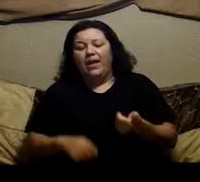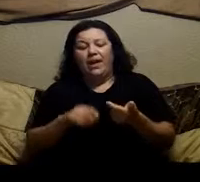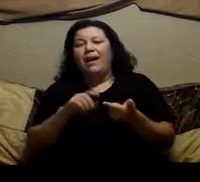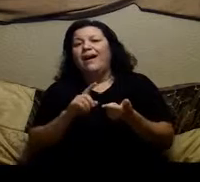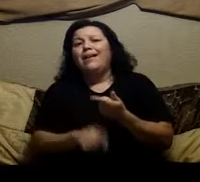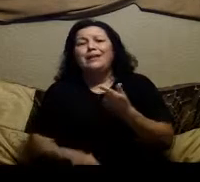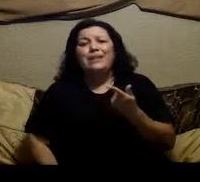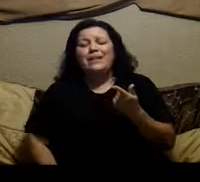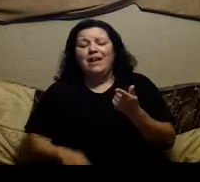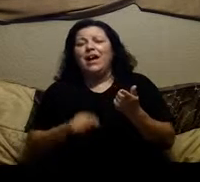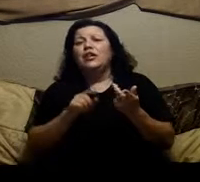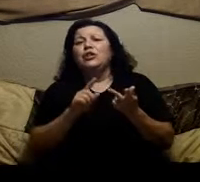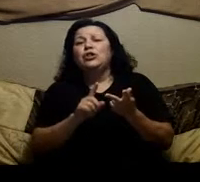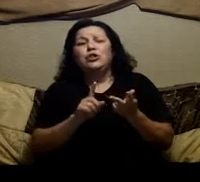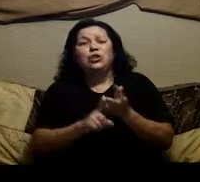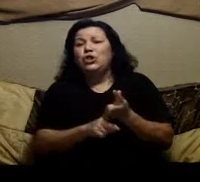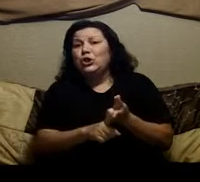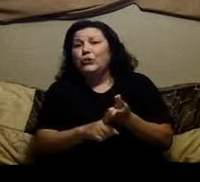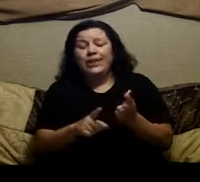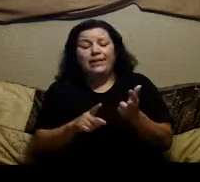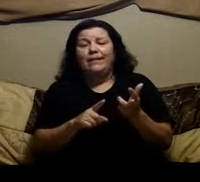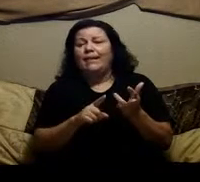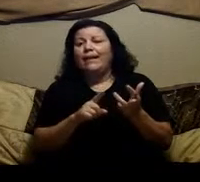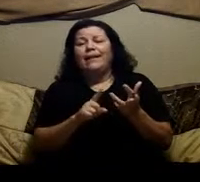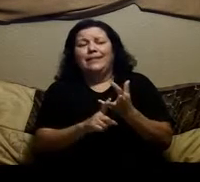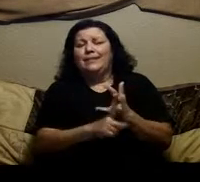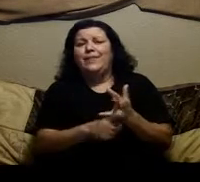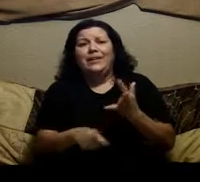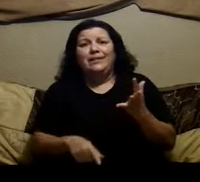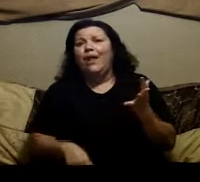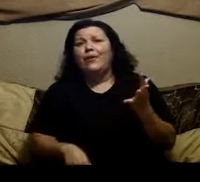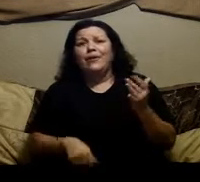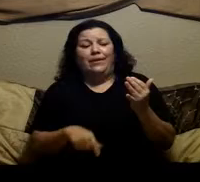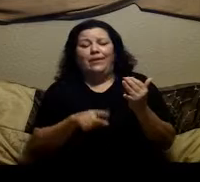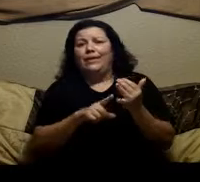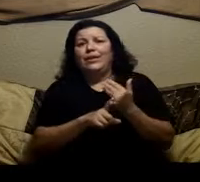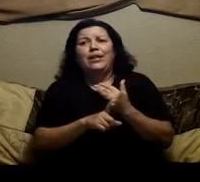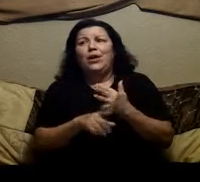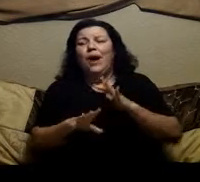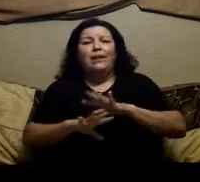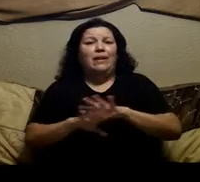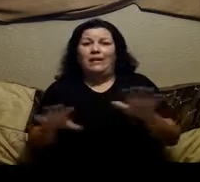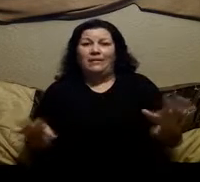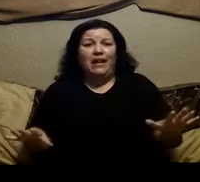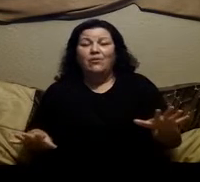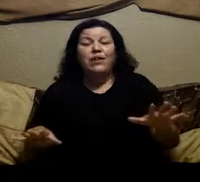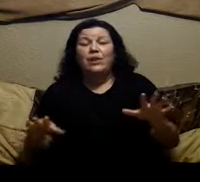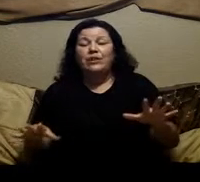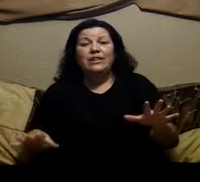a husband children significant other you know i don't care i don't care what you're